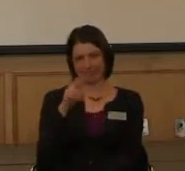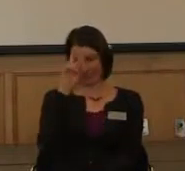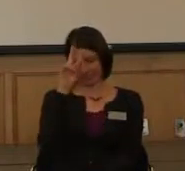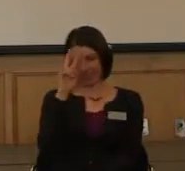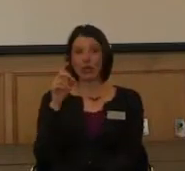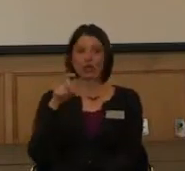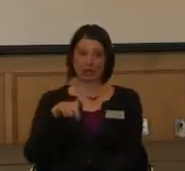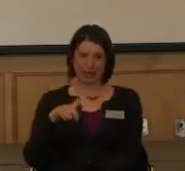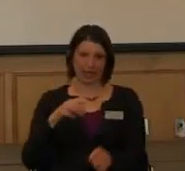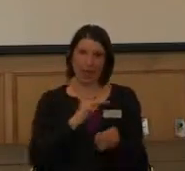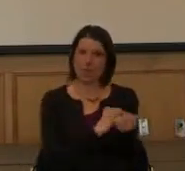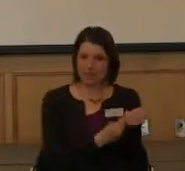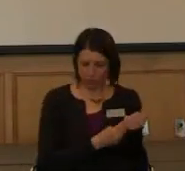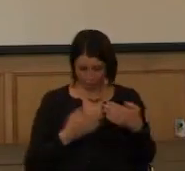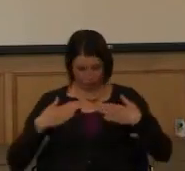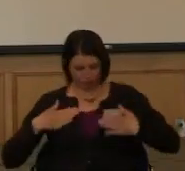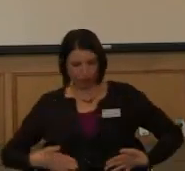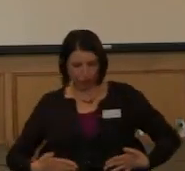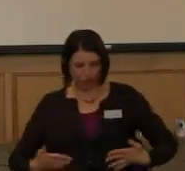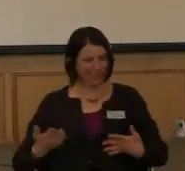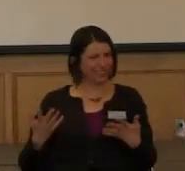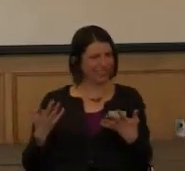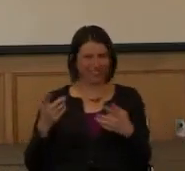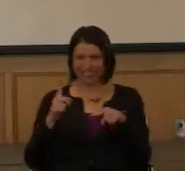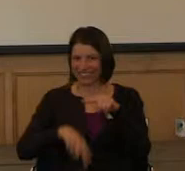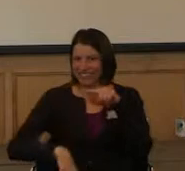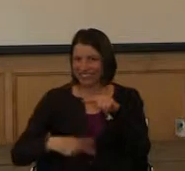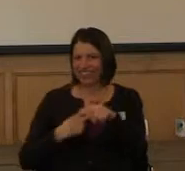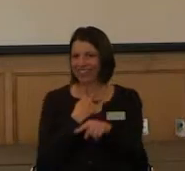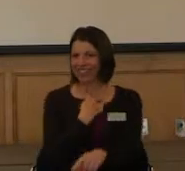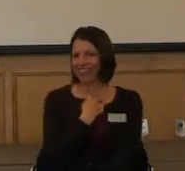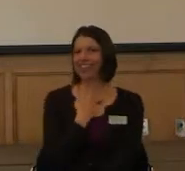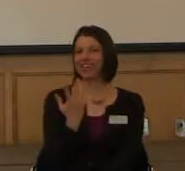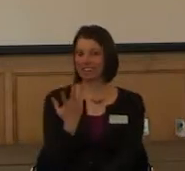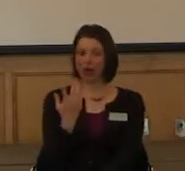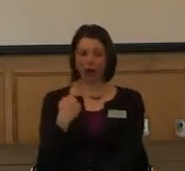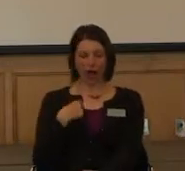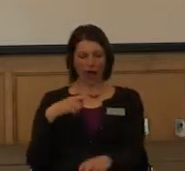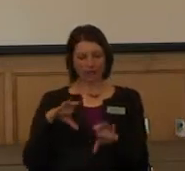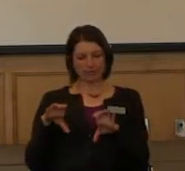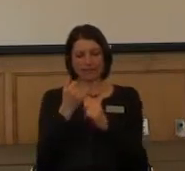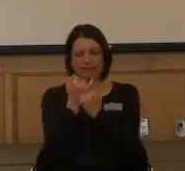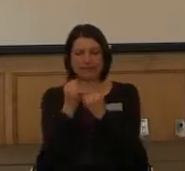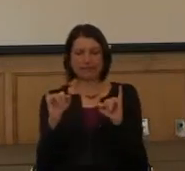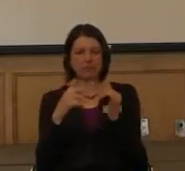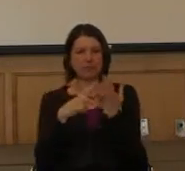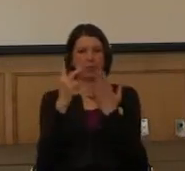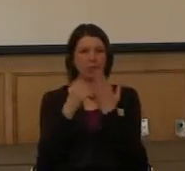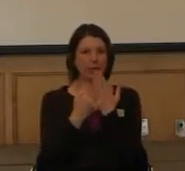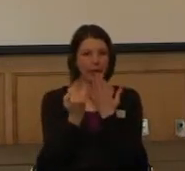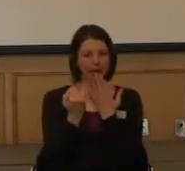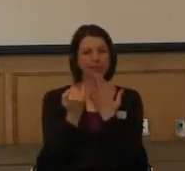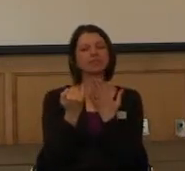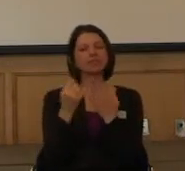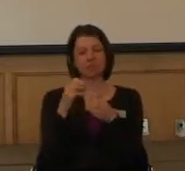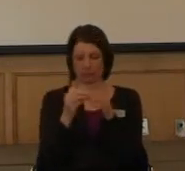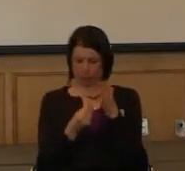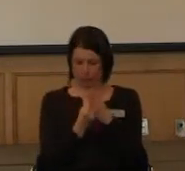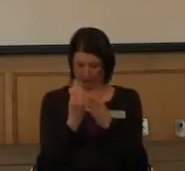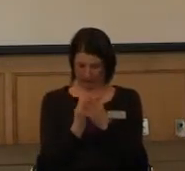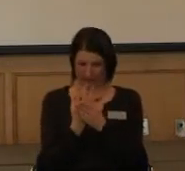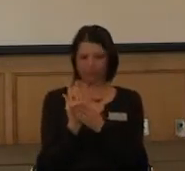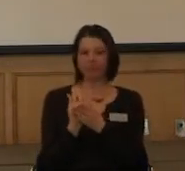muscles, which I didn't have. So I decided to do this independent project in the spring. And that